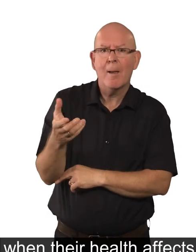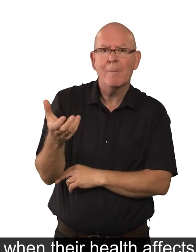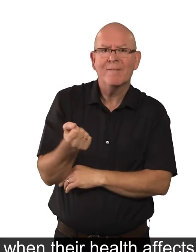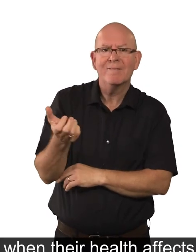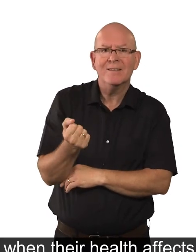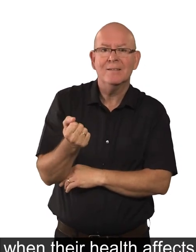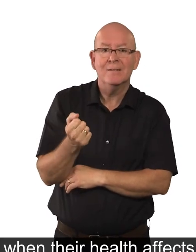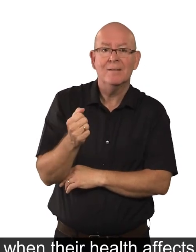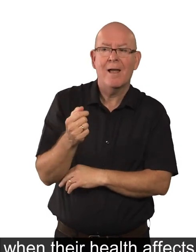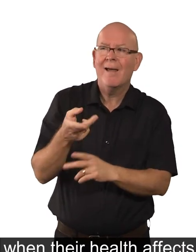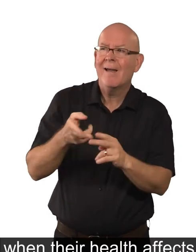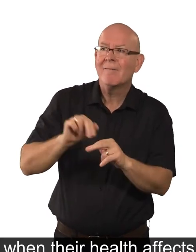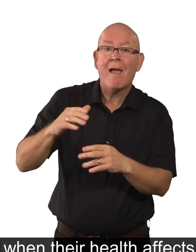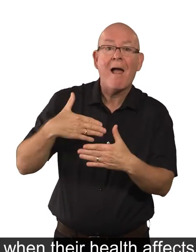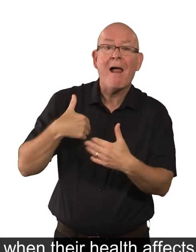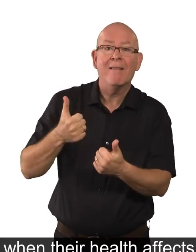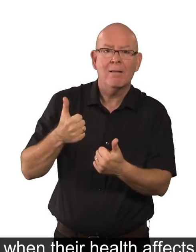affects their ability to work is fair.